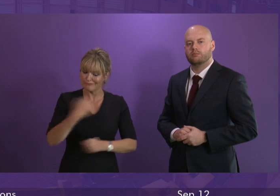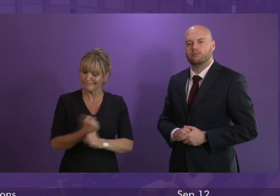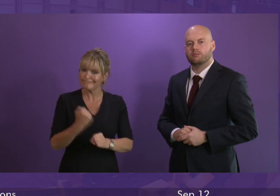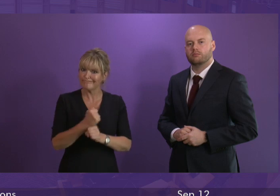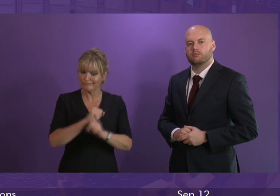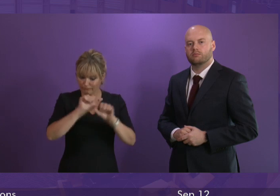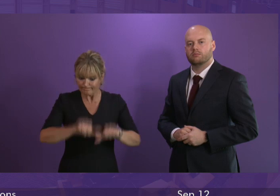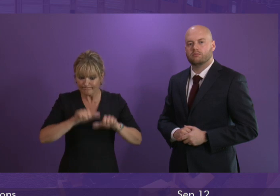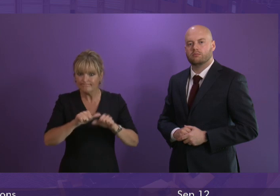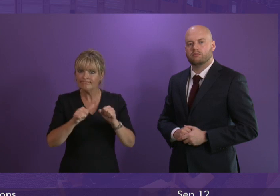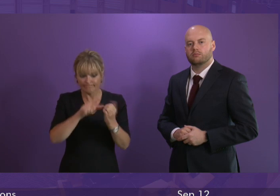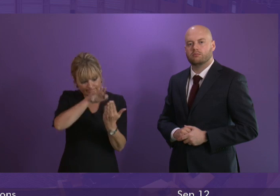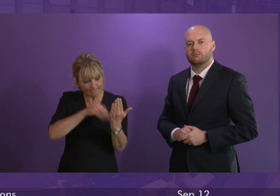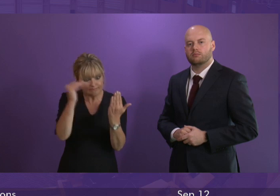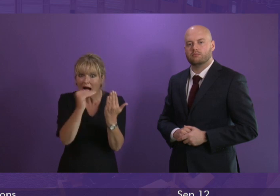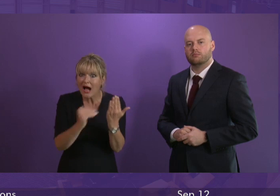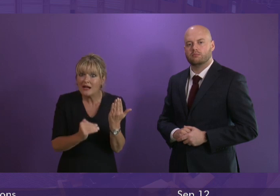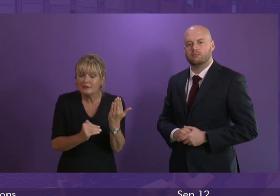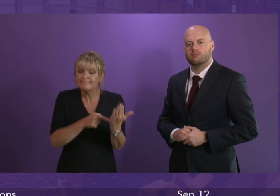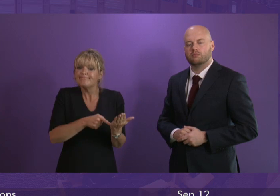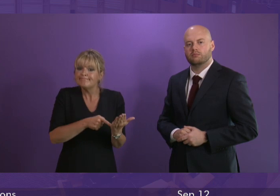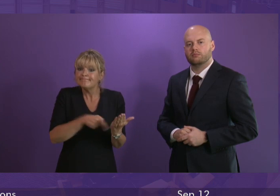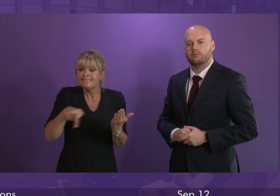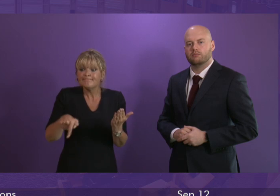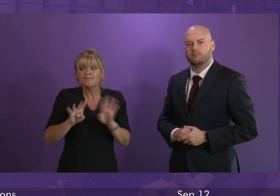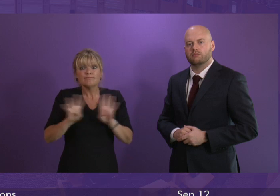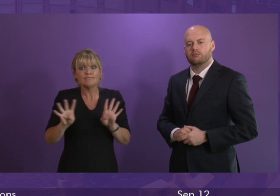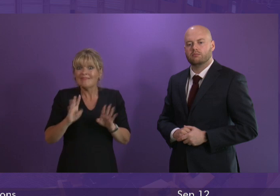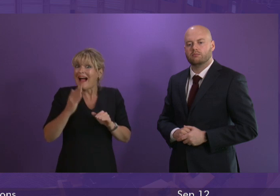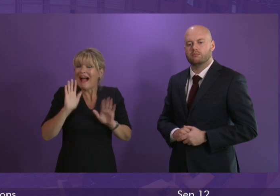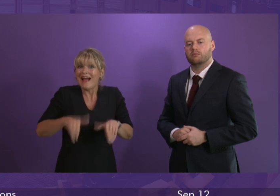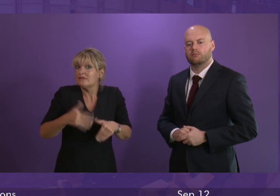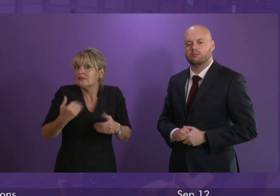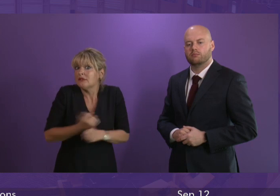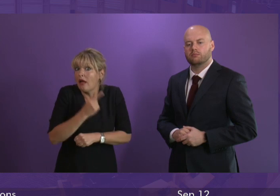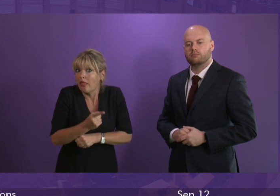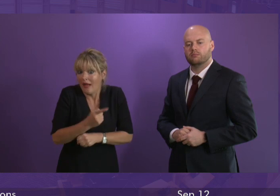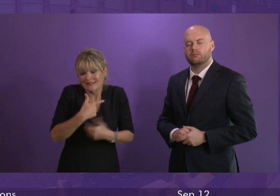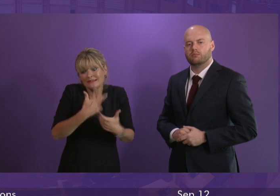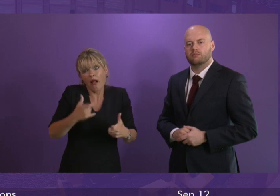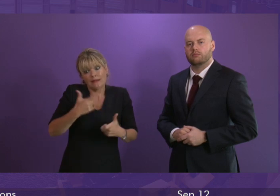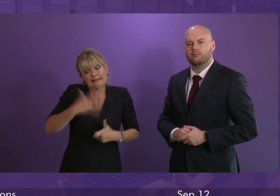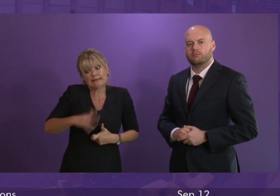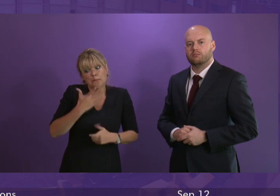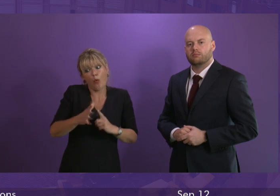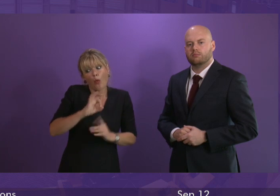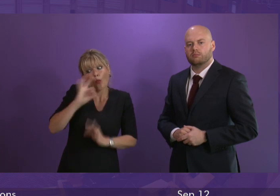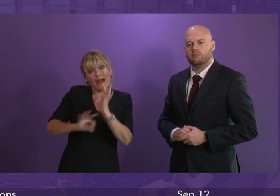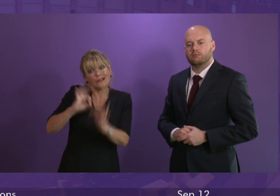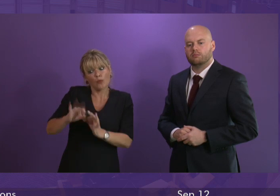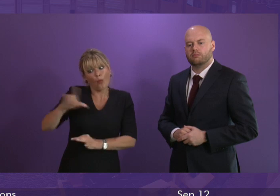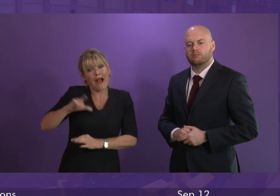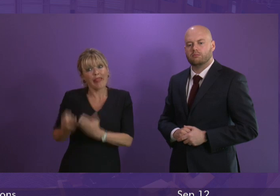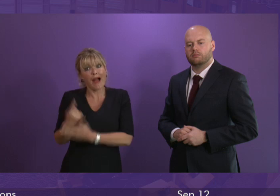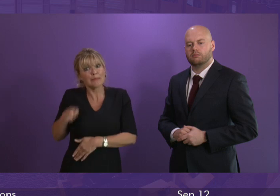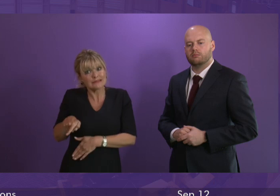built to the right specification. In this respect, it hasn't discharged that responsibility and there are questions that still require to be asked in